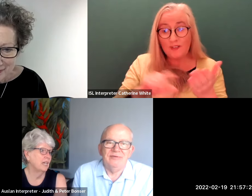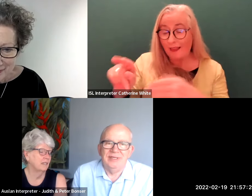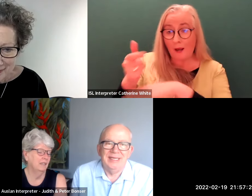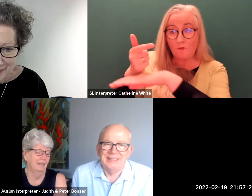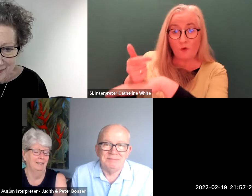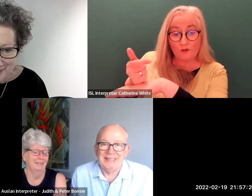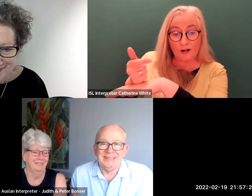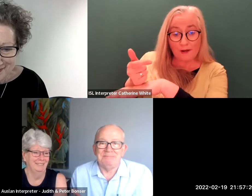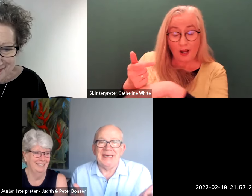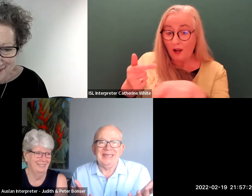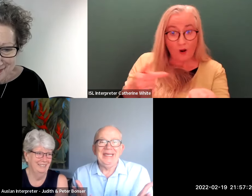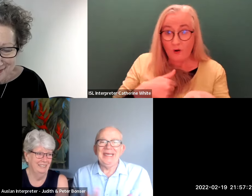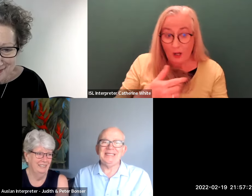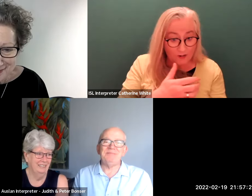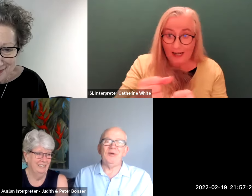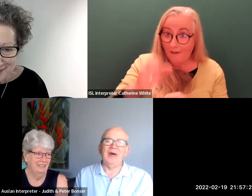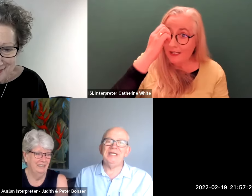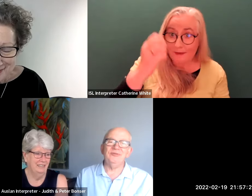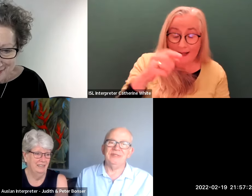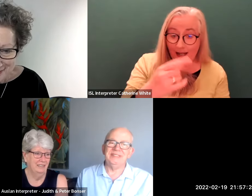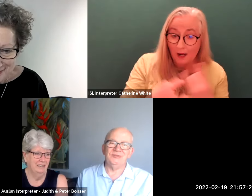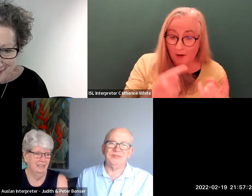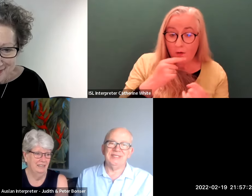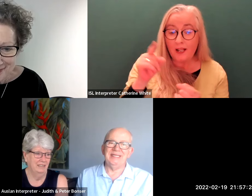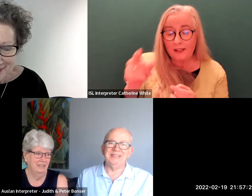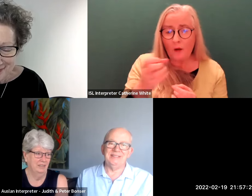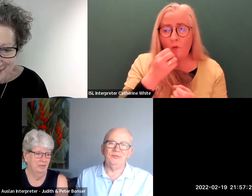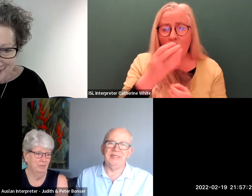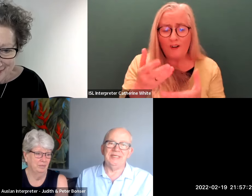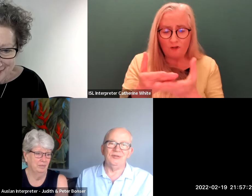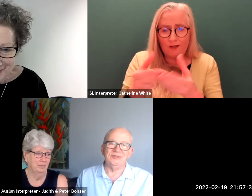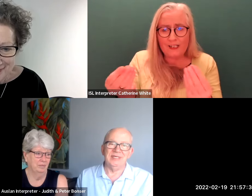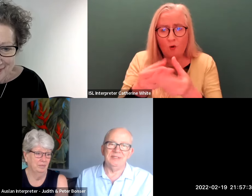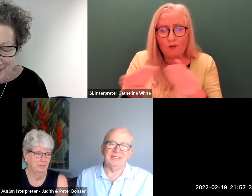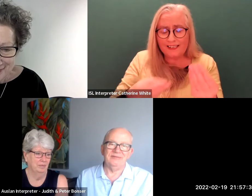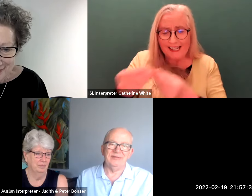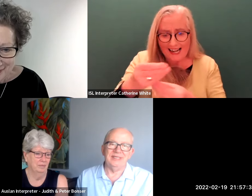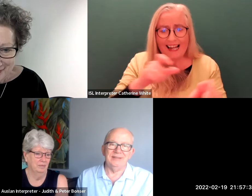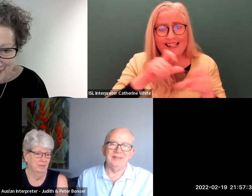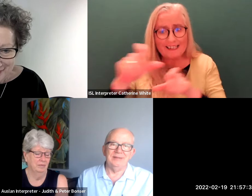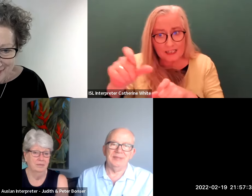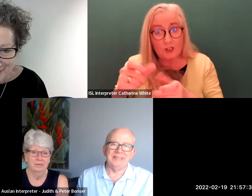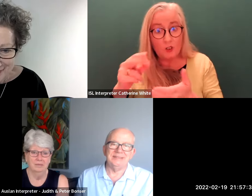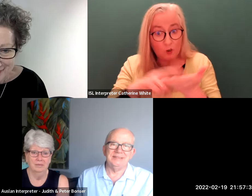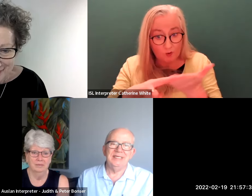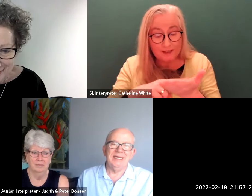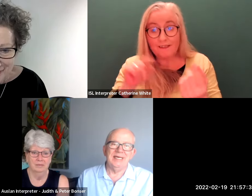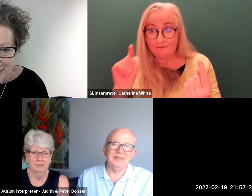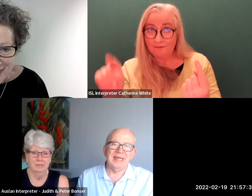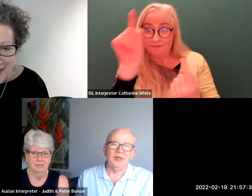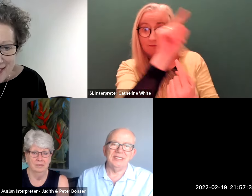we never expected but it's been a wonderful resource and it's still being used i believe in in places